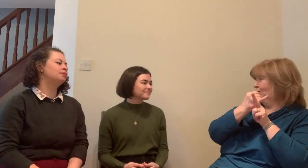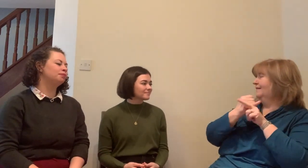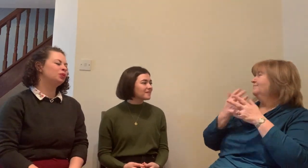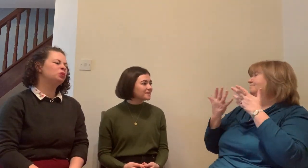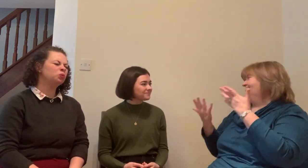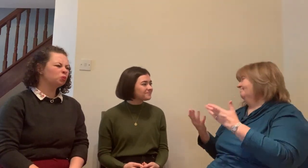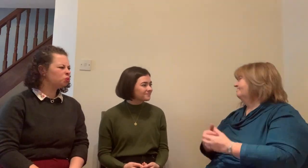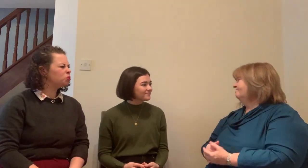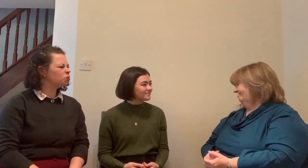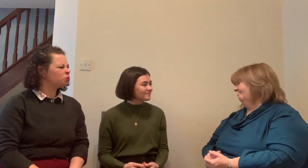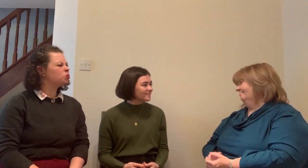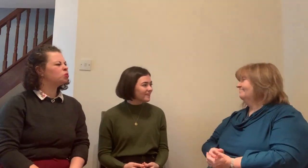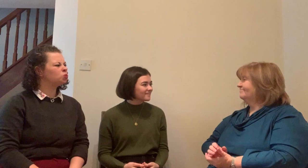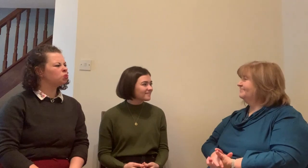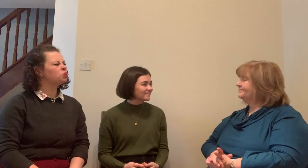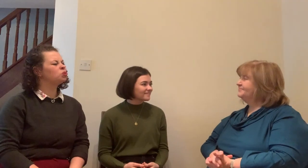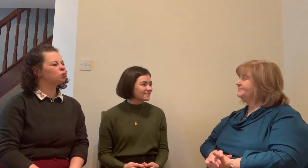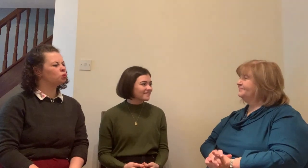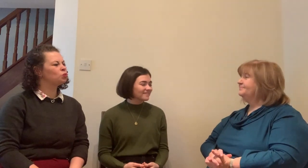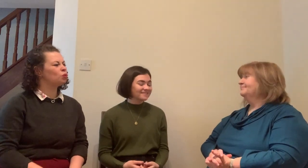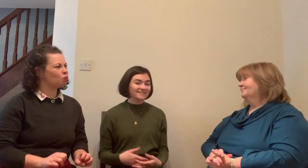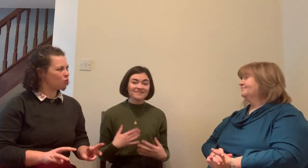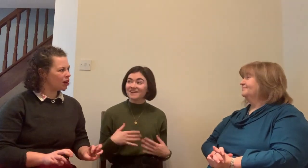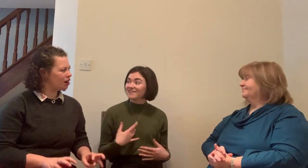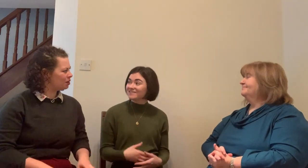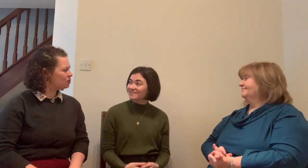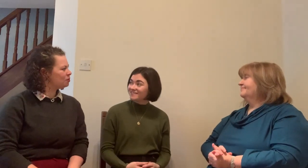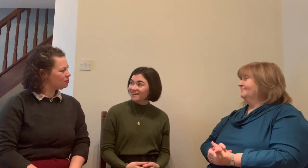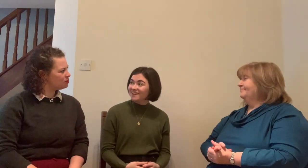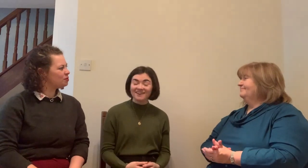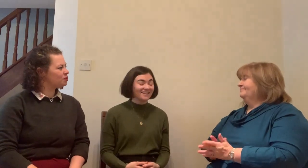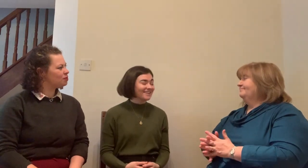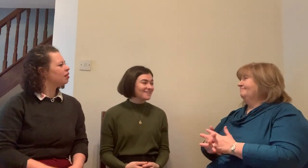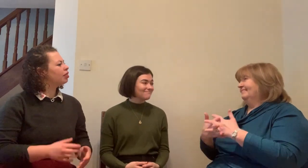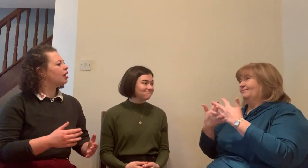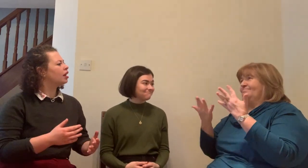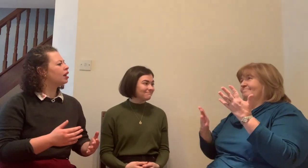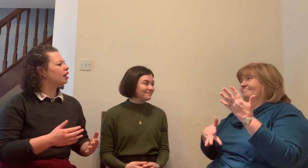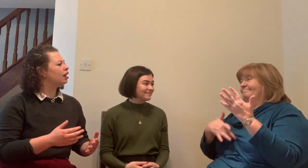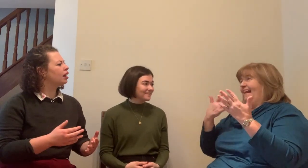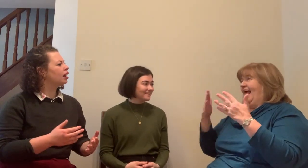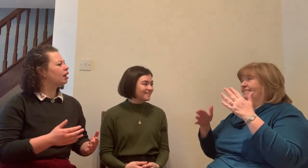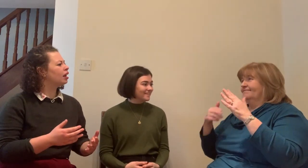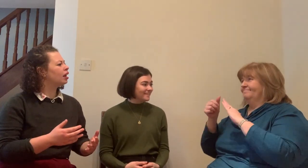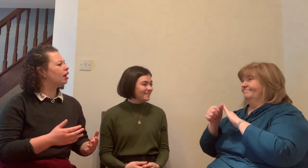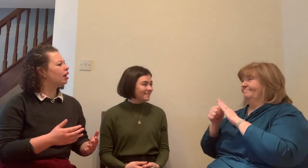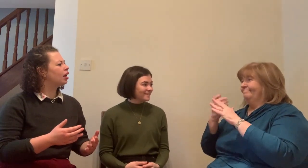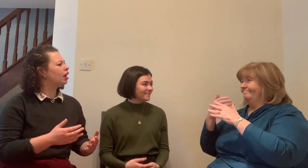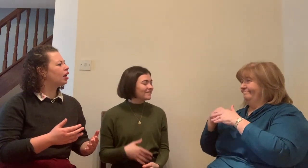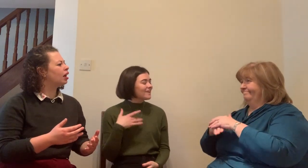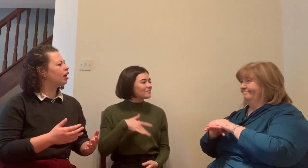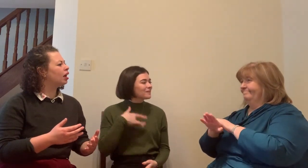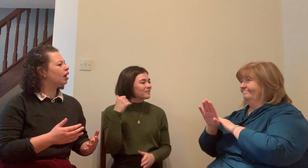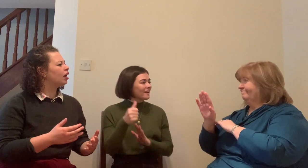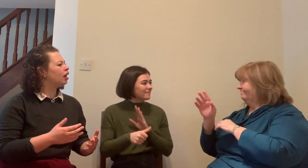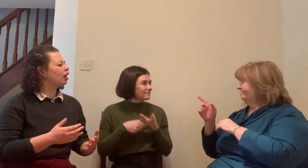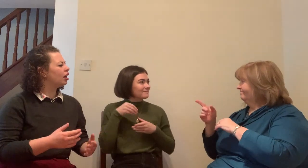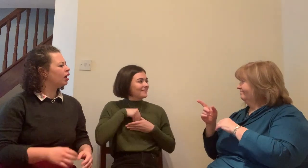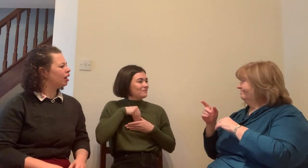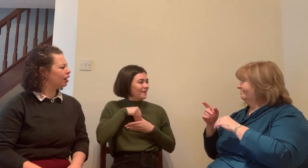really, you know, kind of rooted in, you know, a deaf independent centre and I was so fortunate to have that experience and to have that